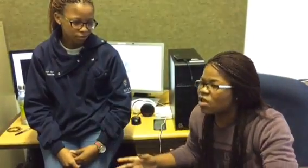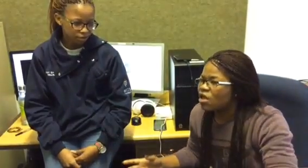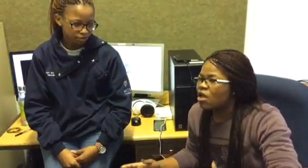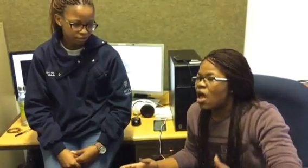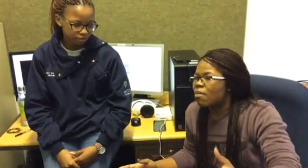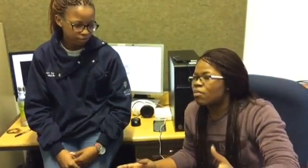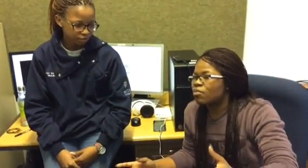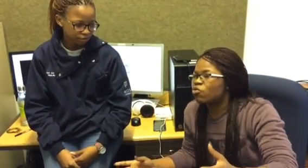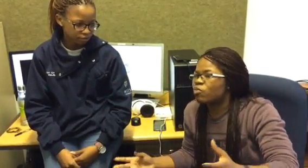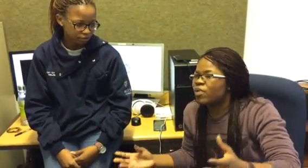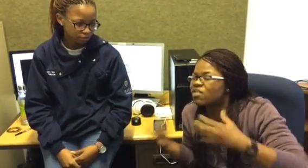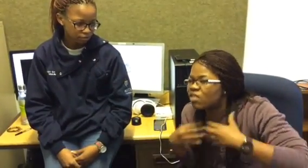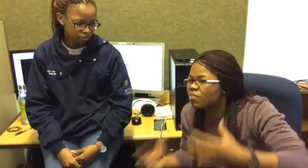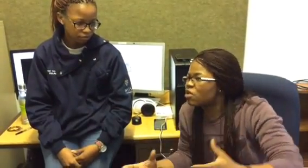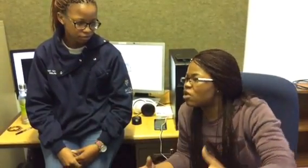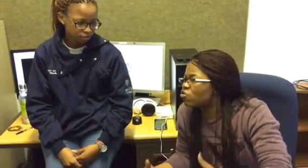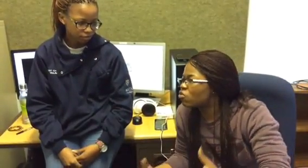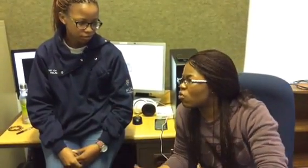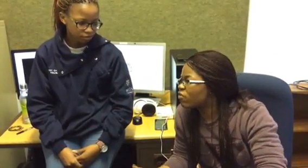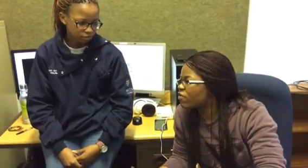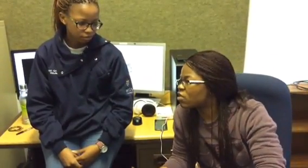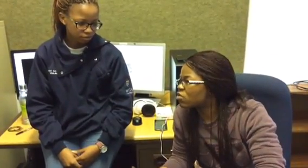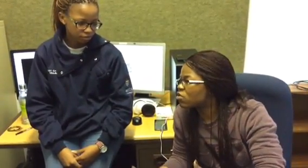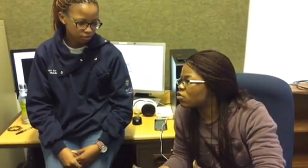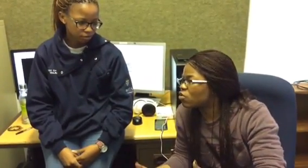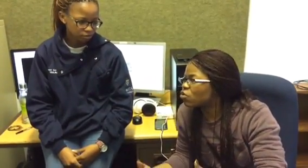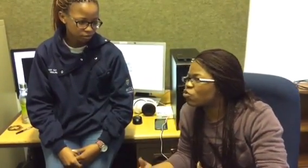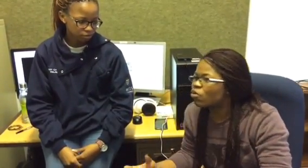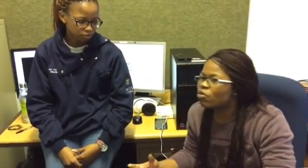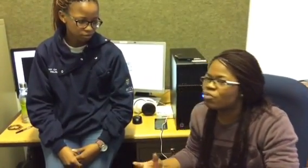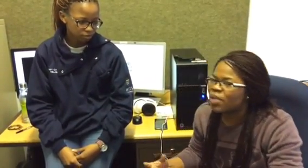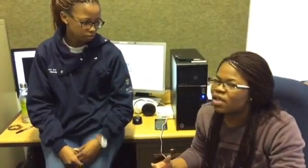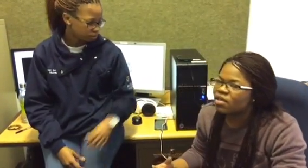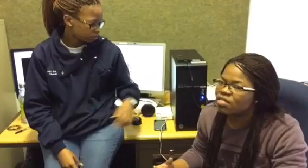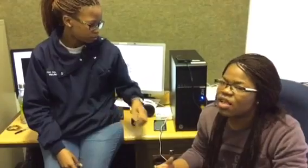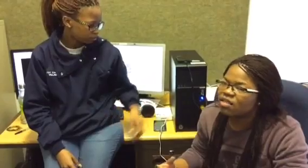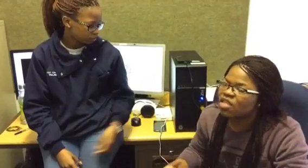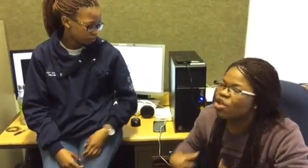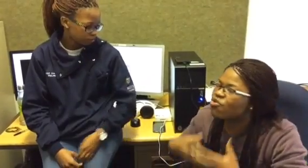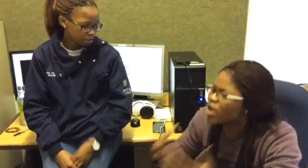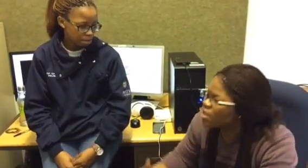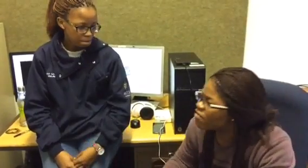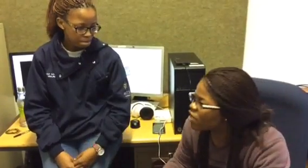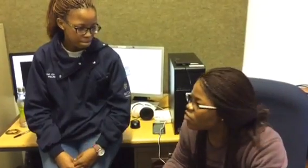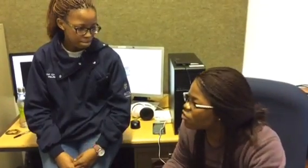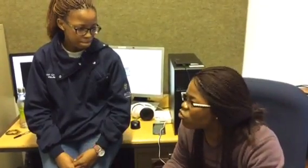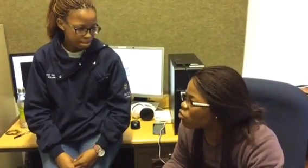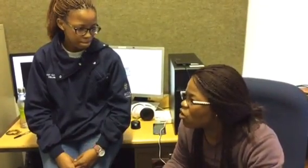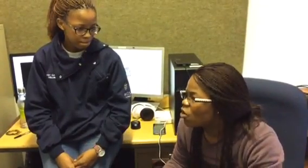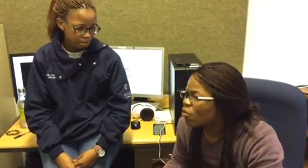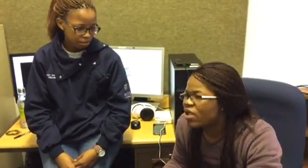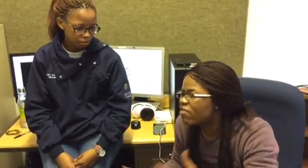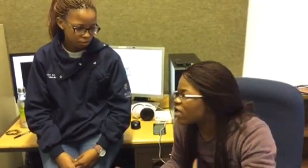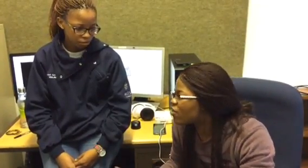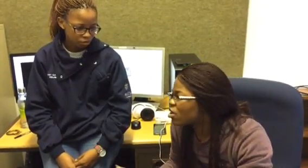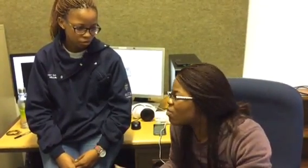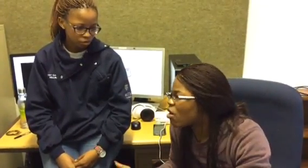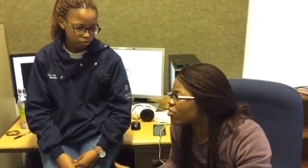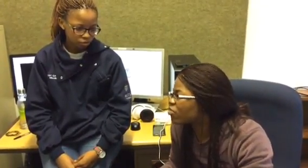um to be accepted into those fields you know so you pick things that are relevant to whatever career path